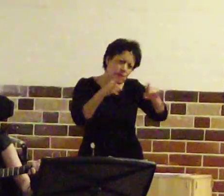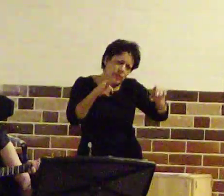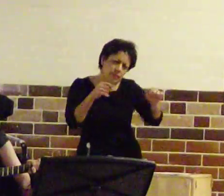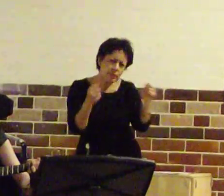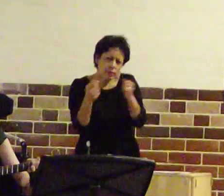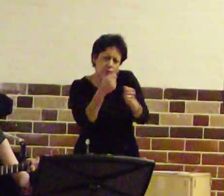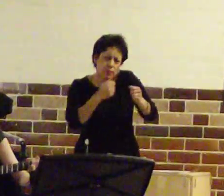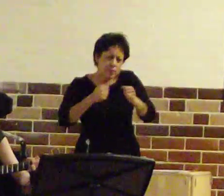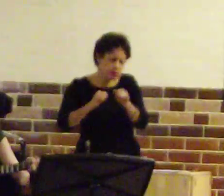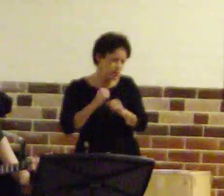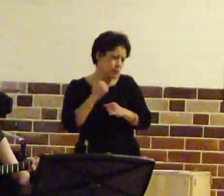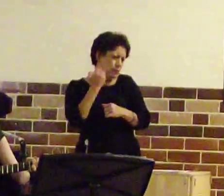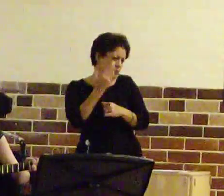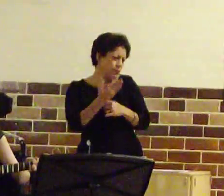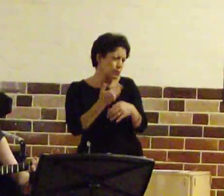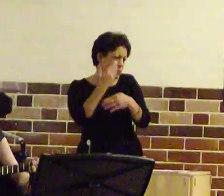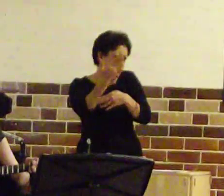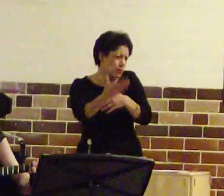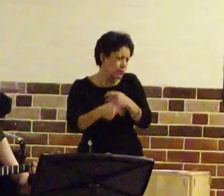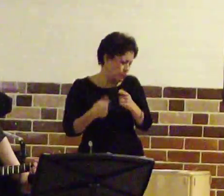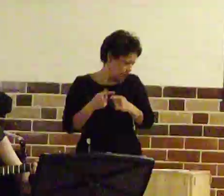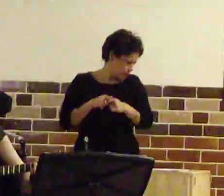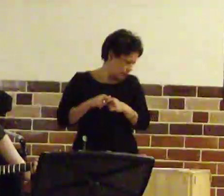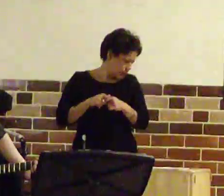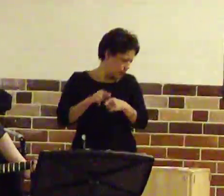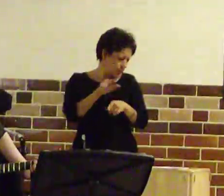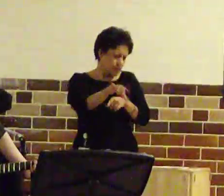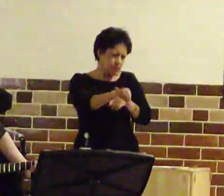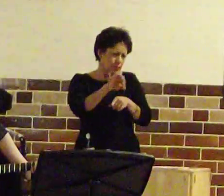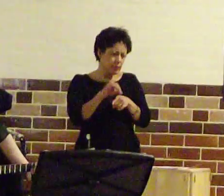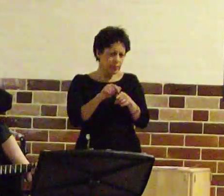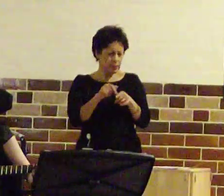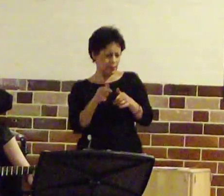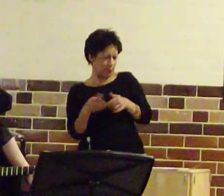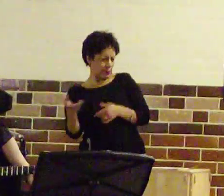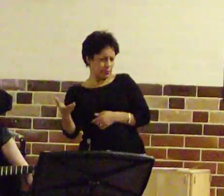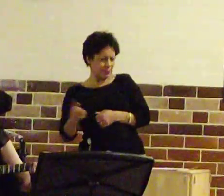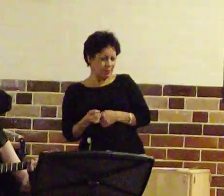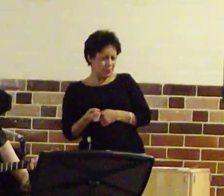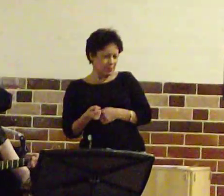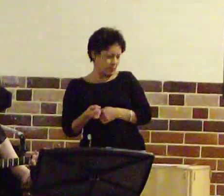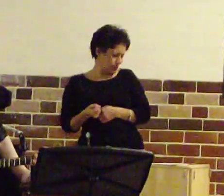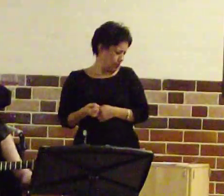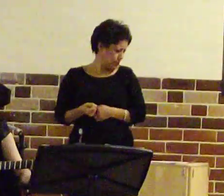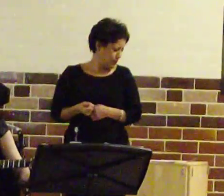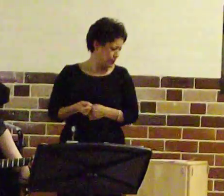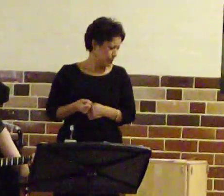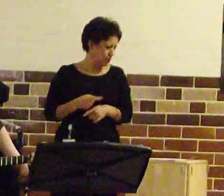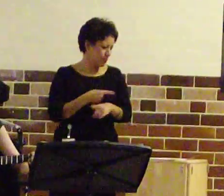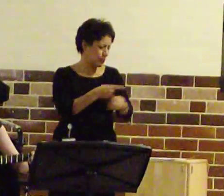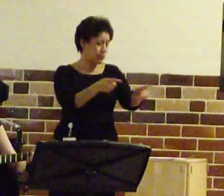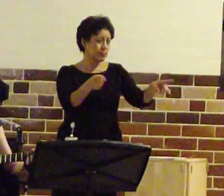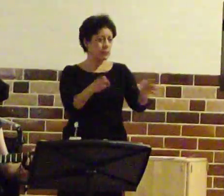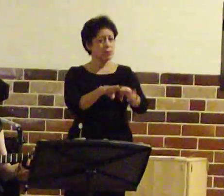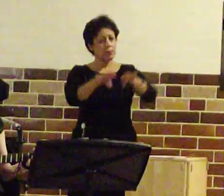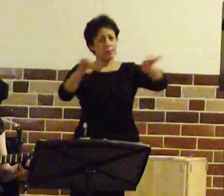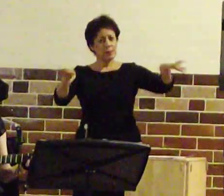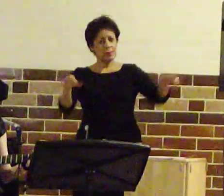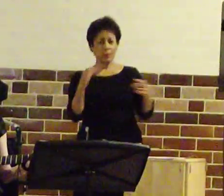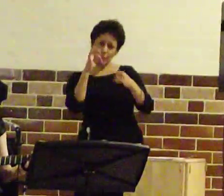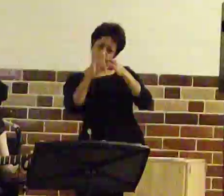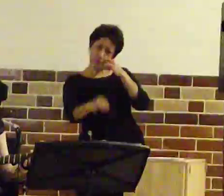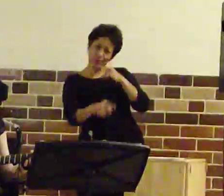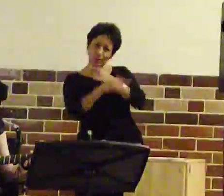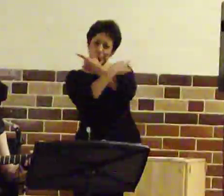You see, a lot of us struggle from day to day. While you get low and tidy wage. But everybody's